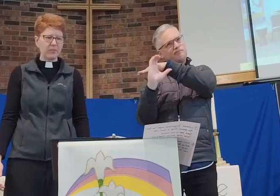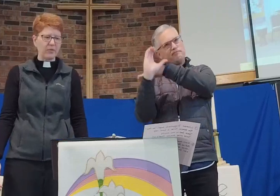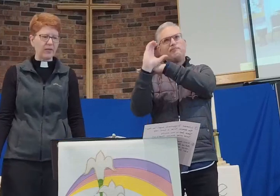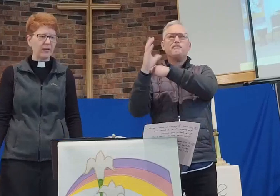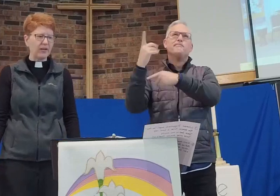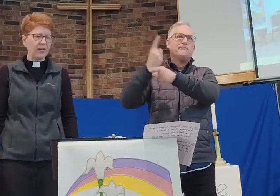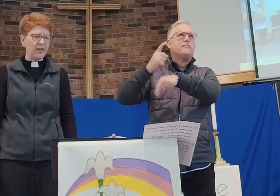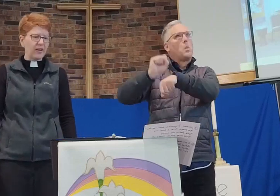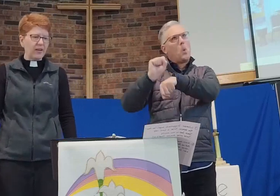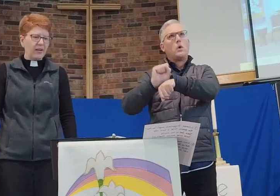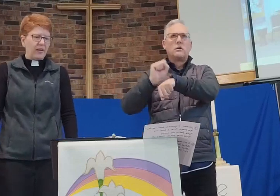work.